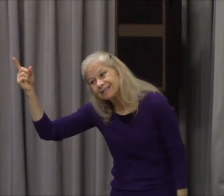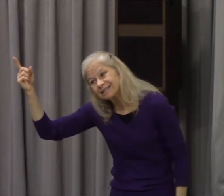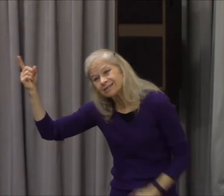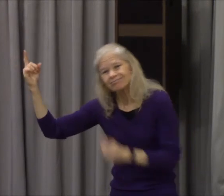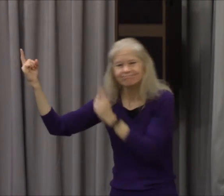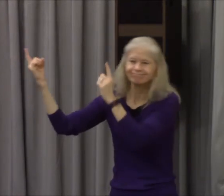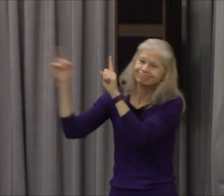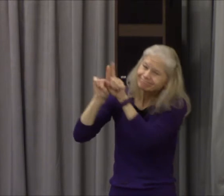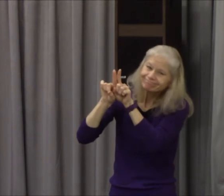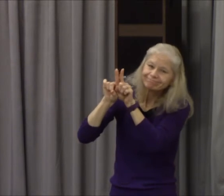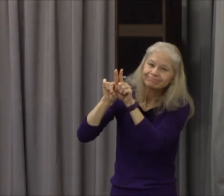he'll be there